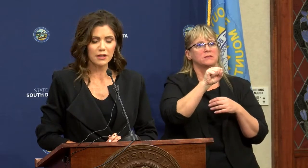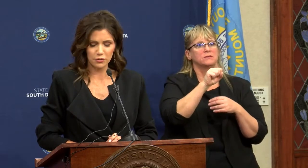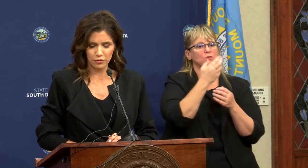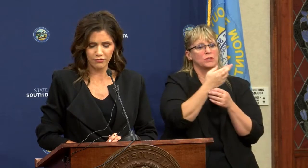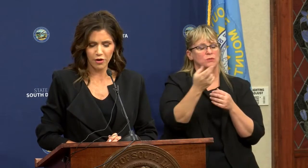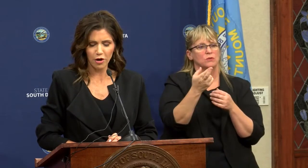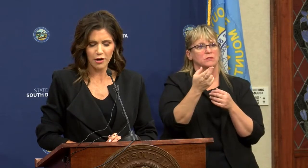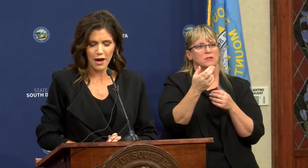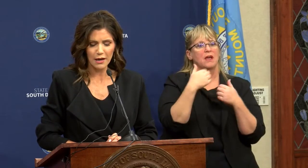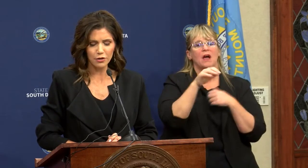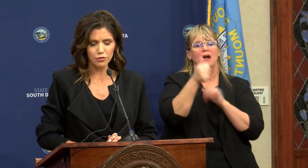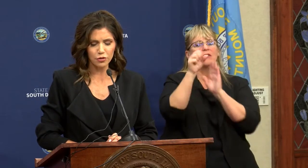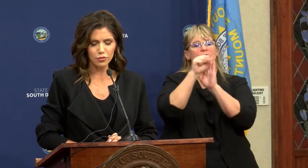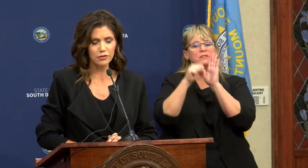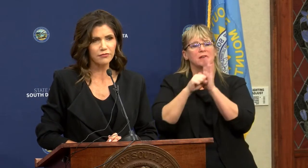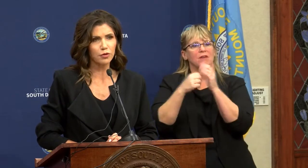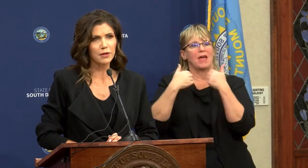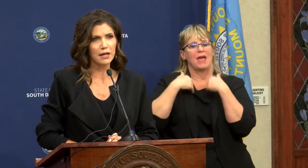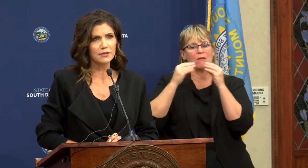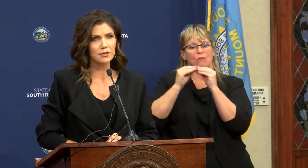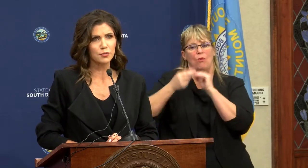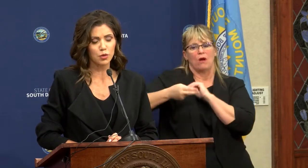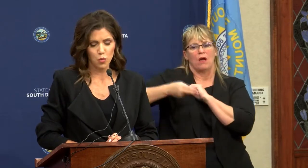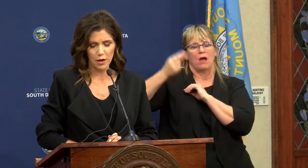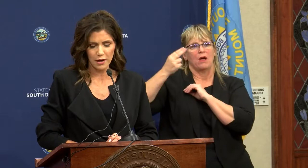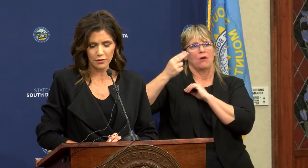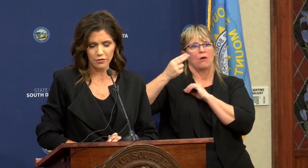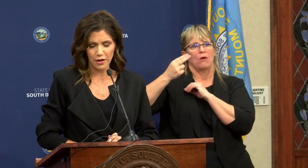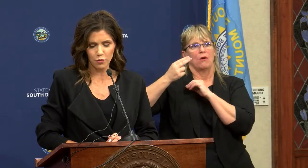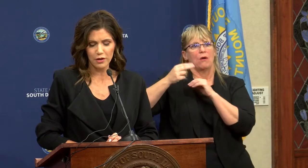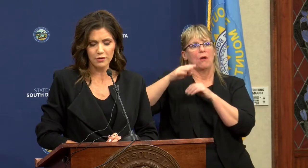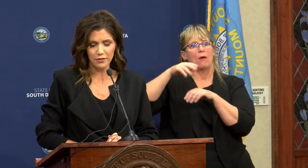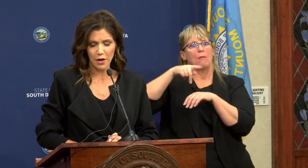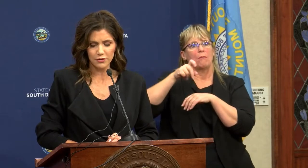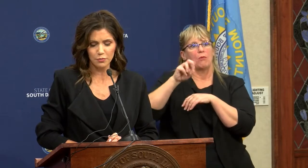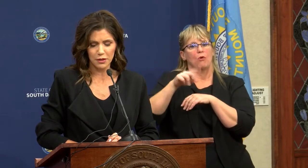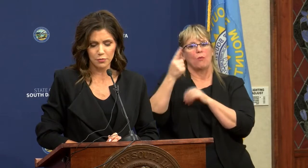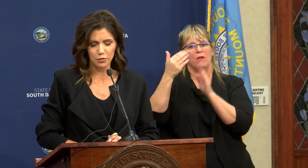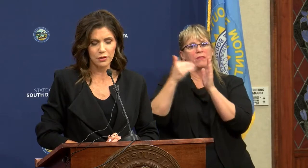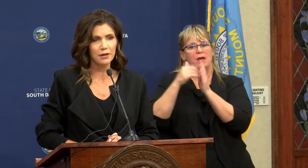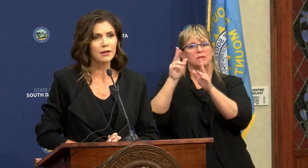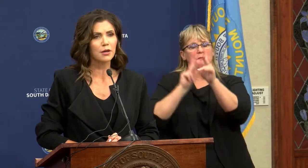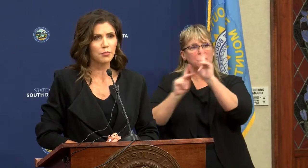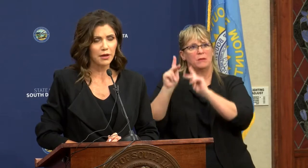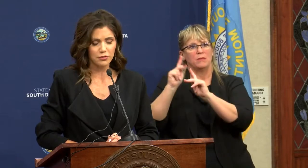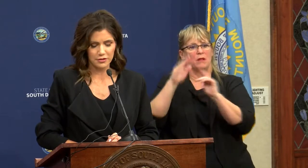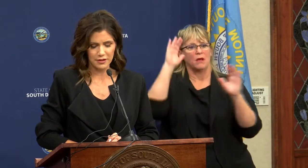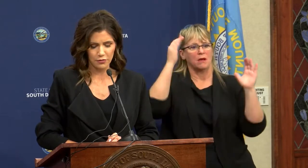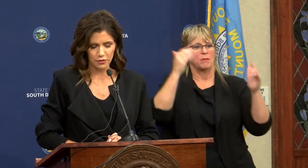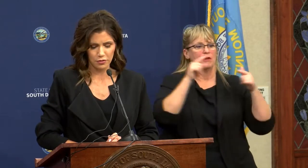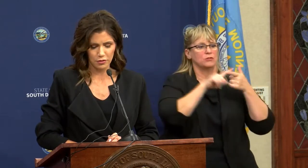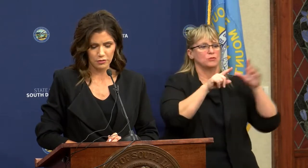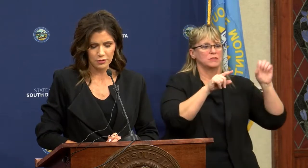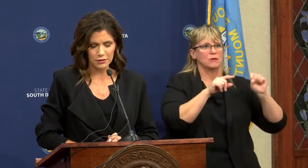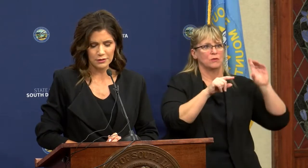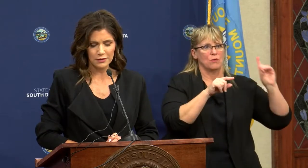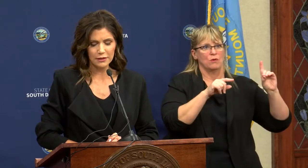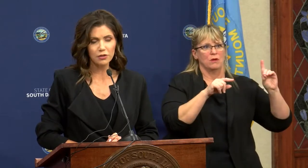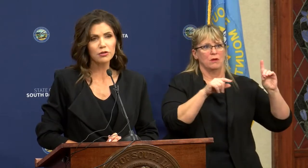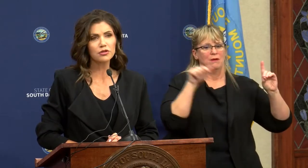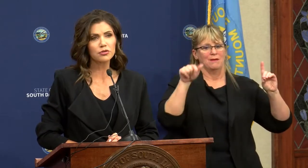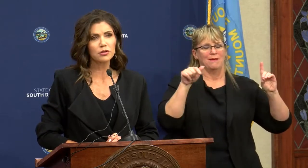are other states with far higher new confirmed cases per 100 that 1000 people compared to South Dakota.